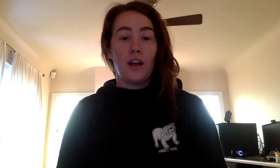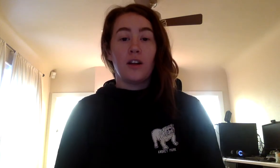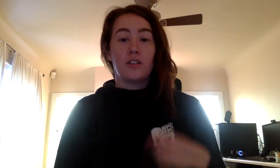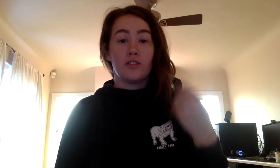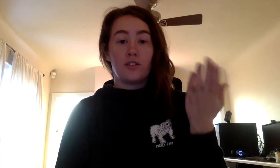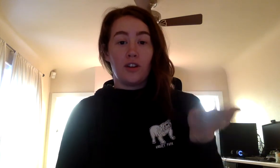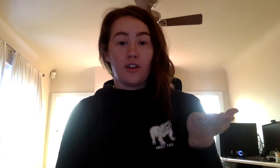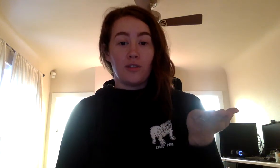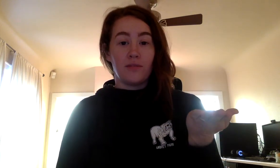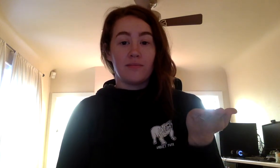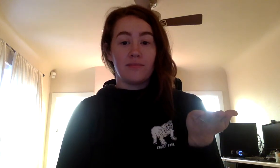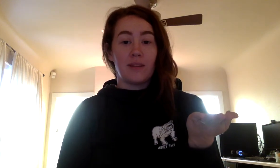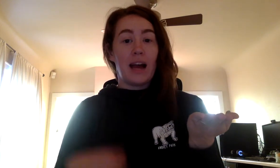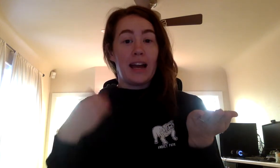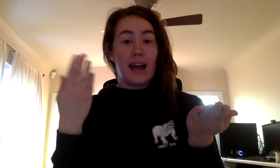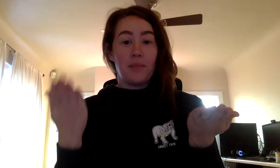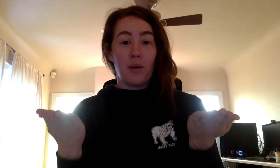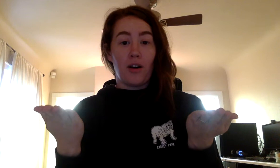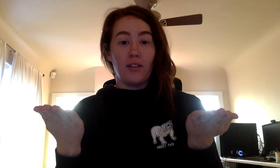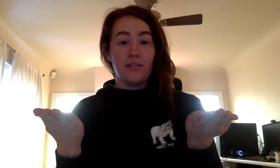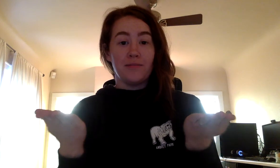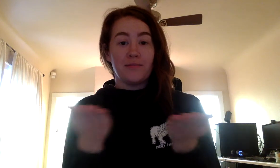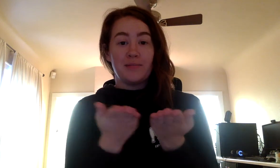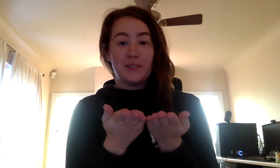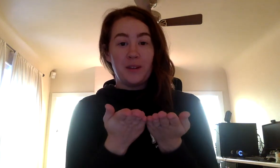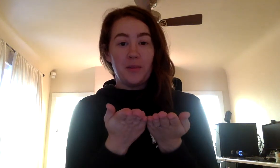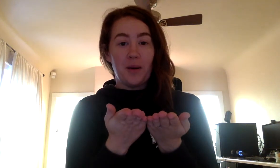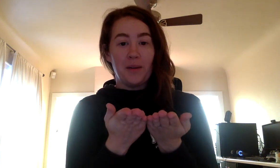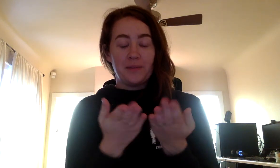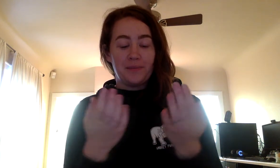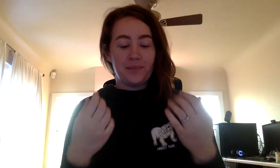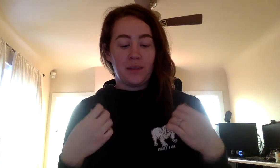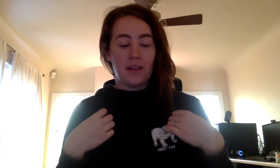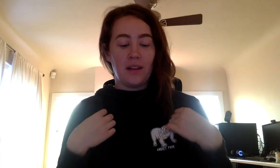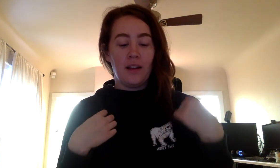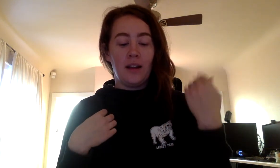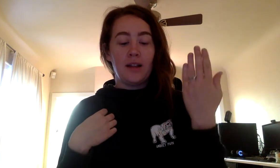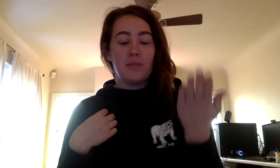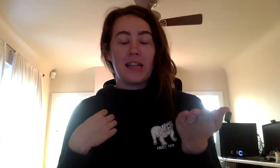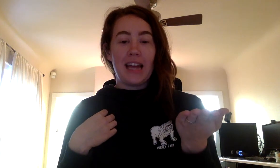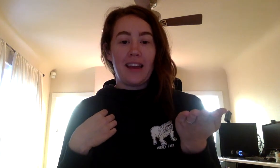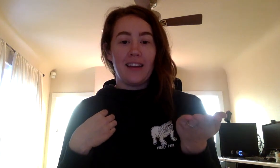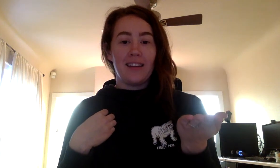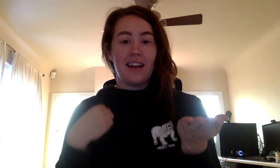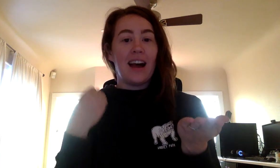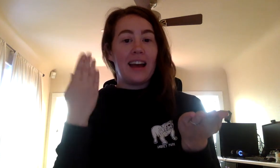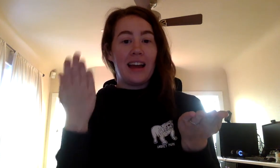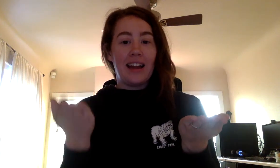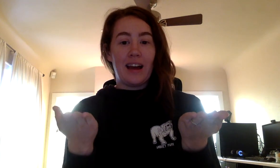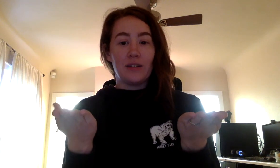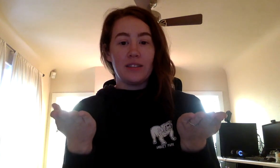Snow. I add ball. No ball. Play. I add house.